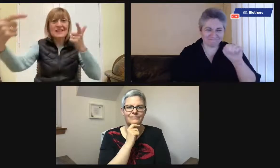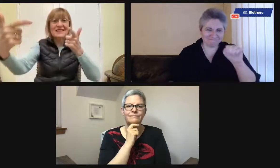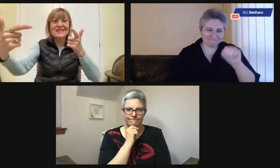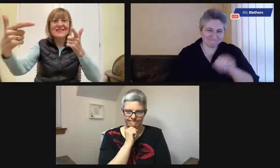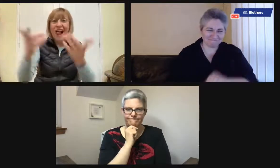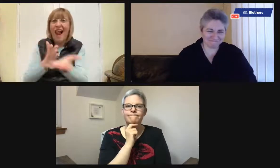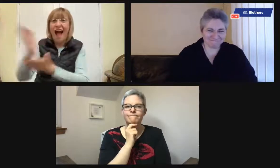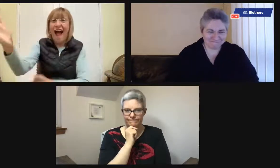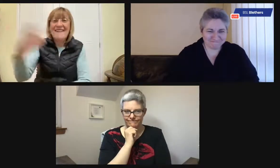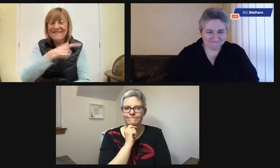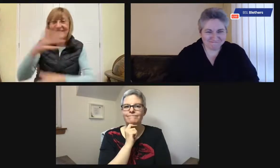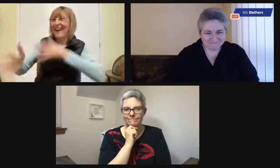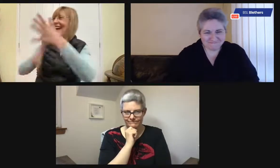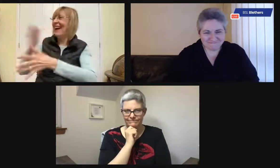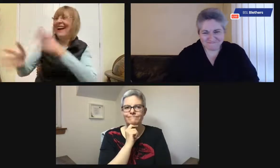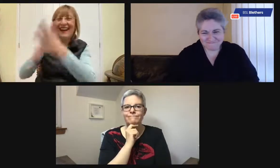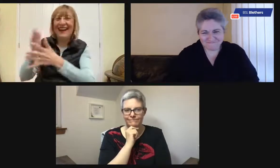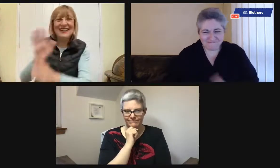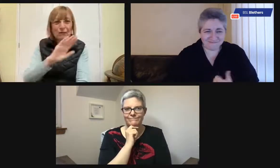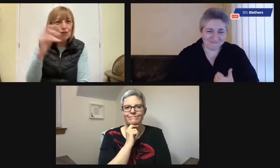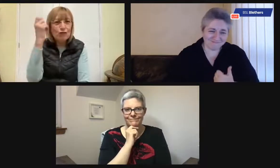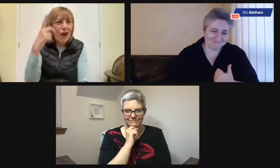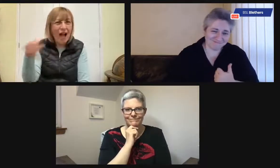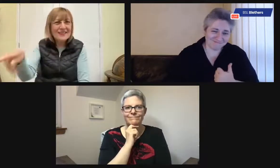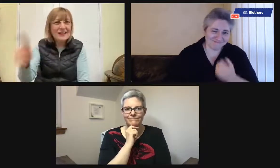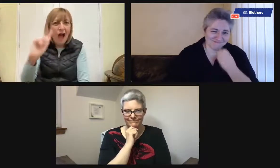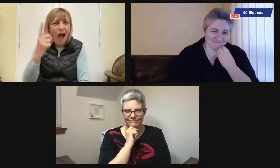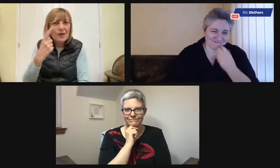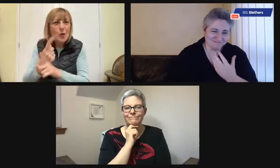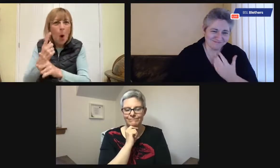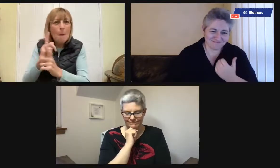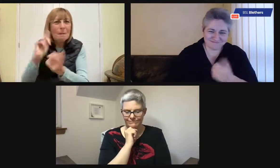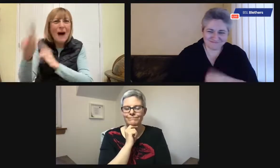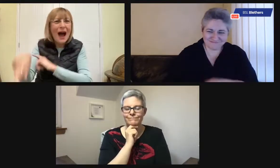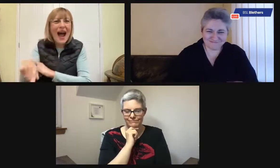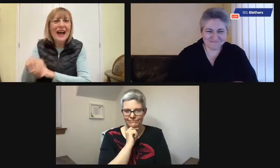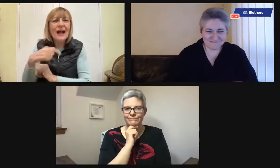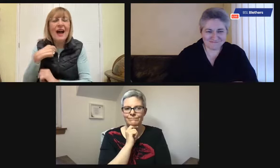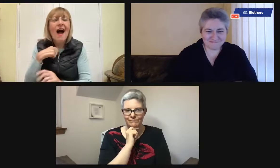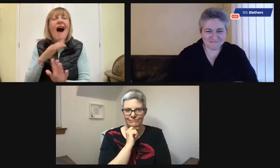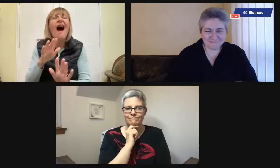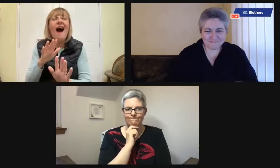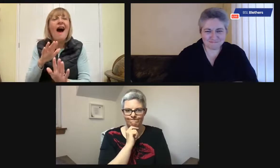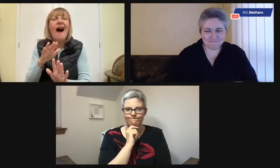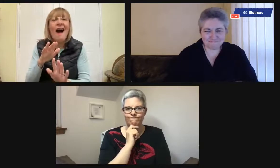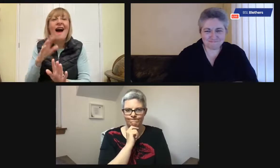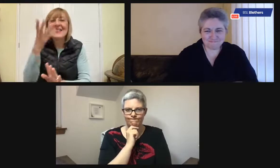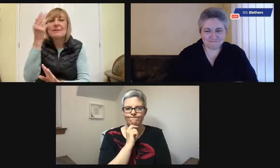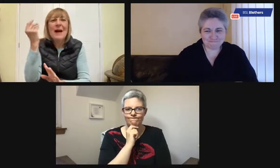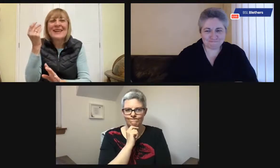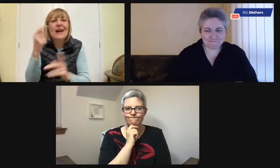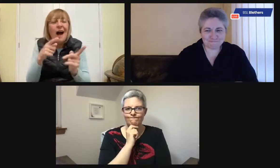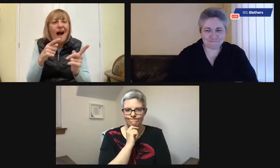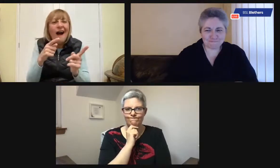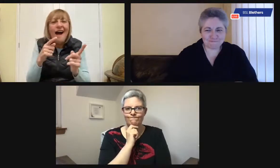But when there was an interpreter on the television, my mother would sign back to the interpreter because she thought they were FaceTiming her. She didn't realise